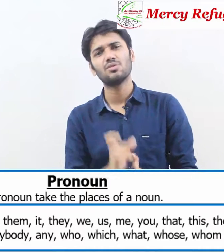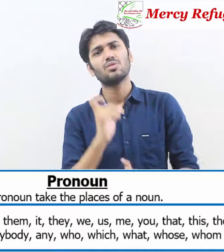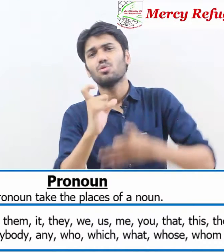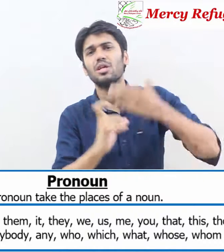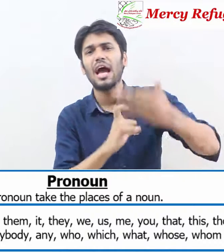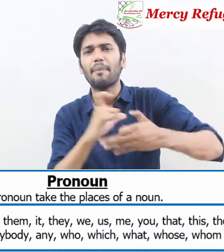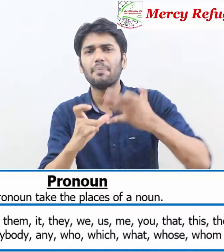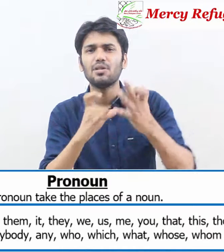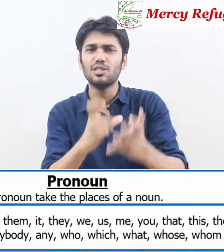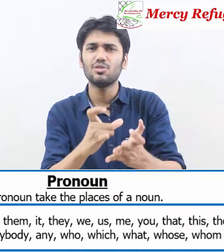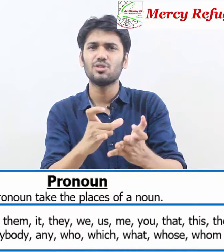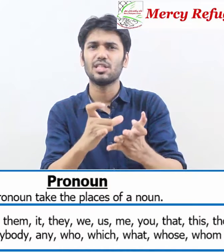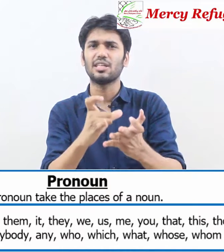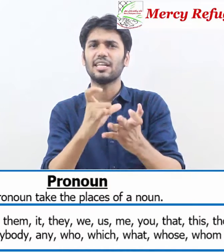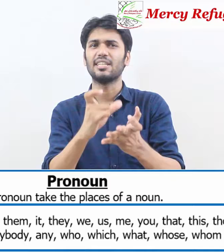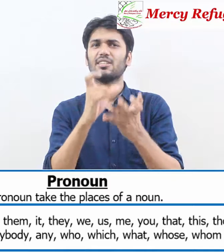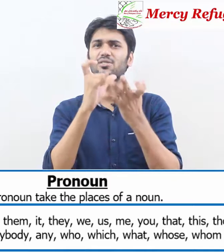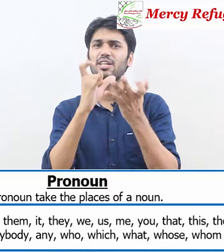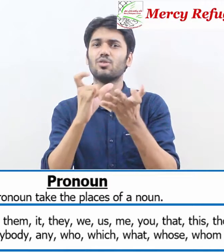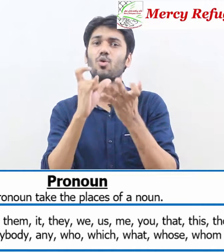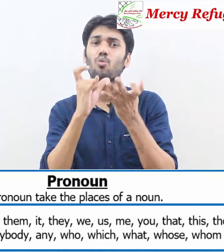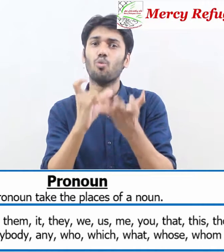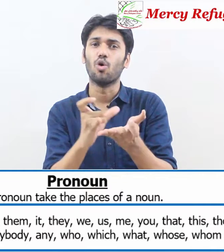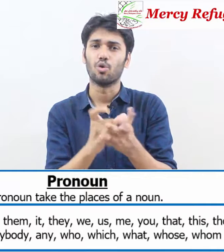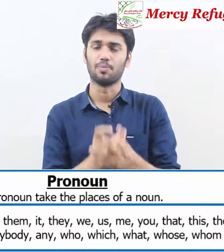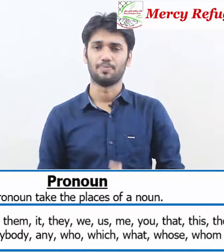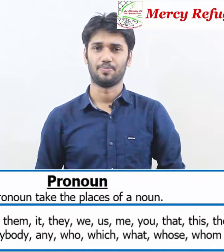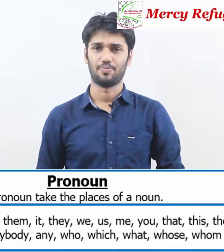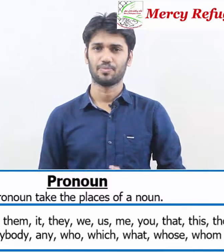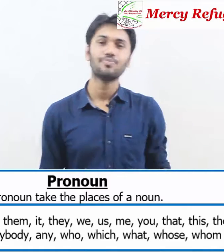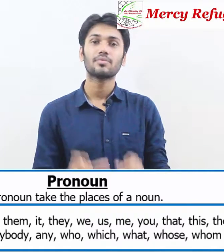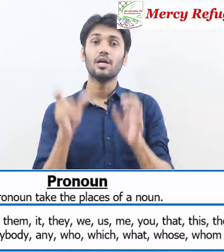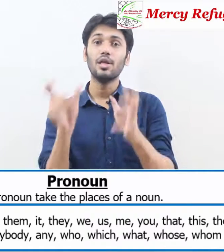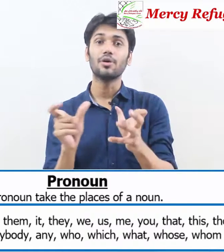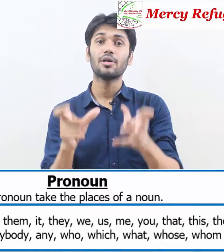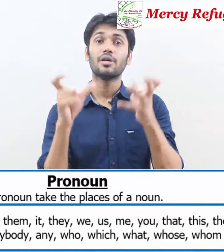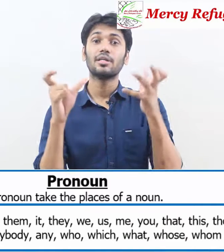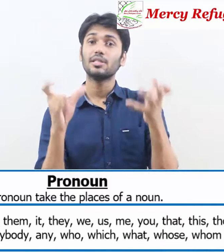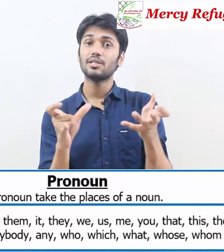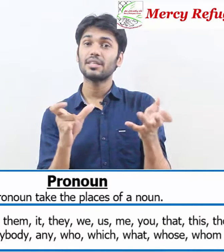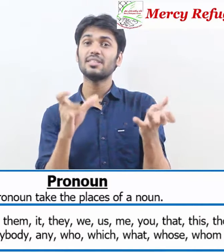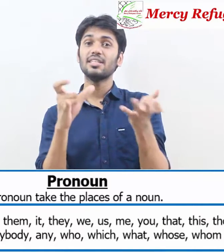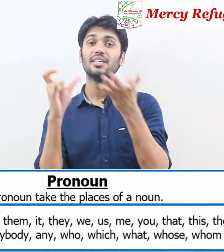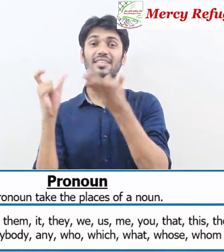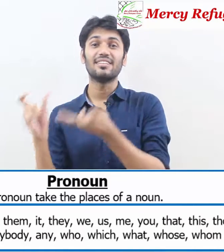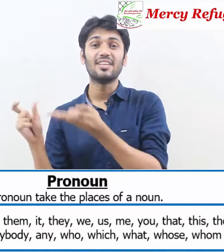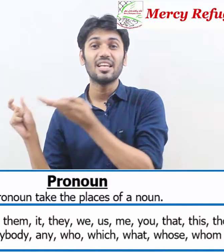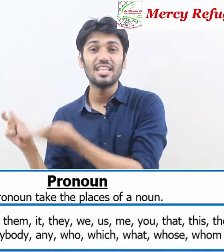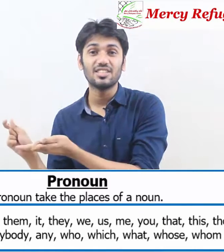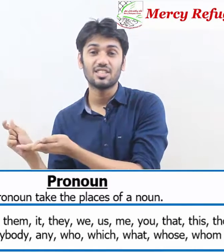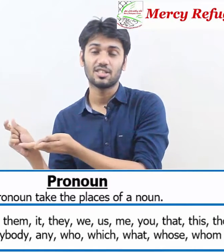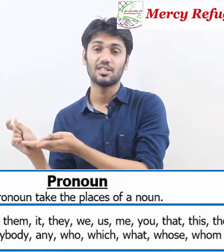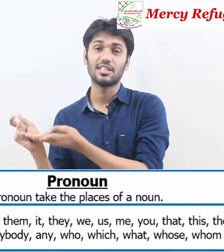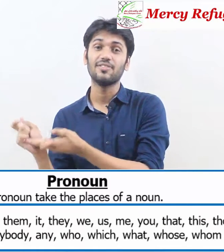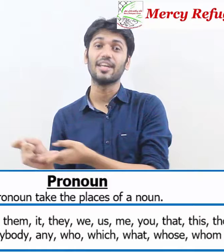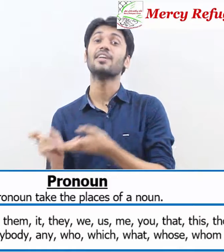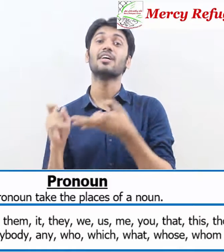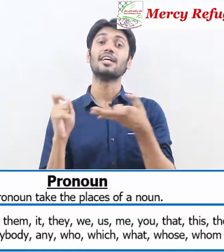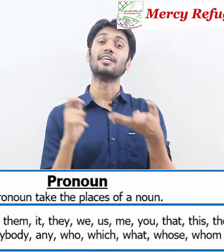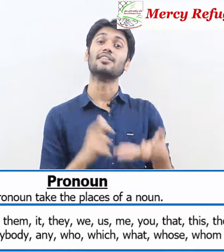we have been using in grade one look you can see there's a list given in